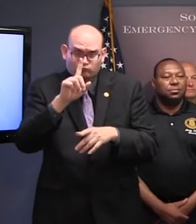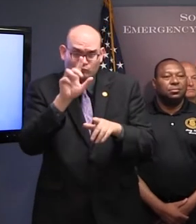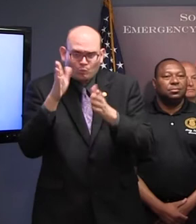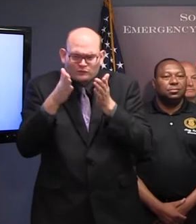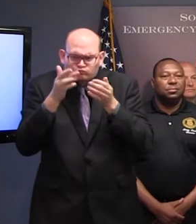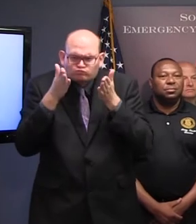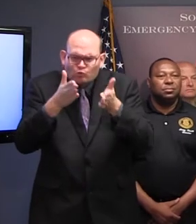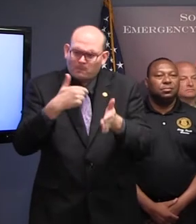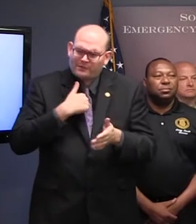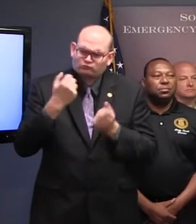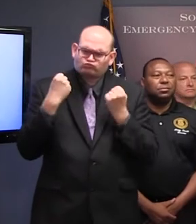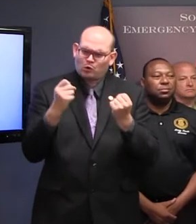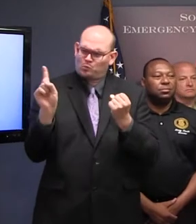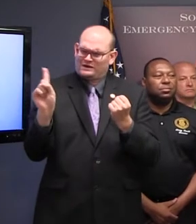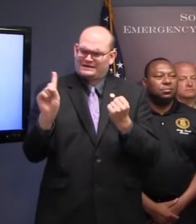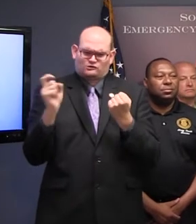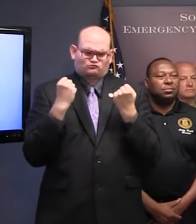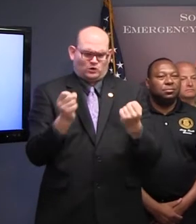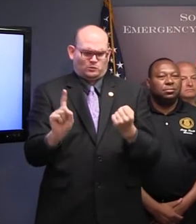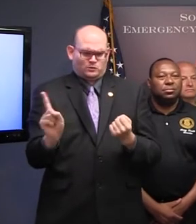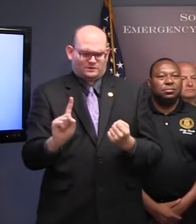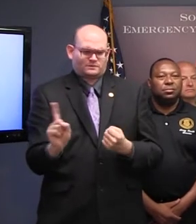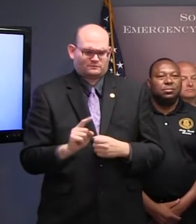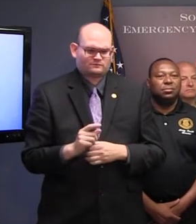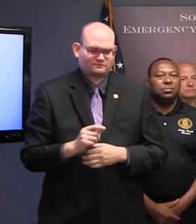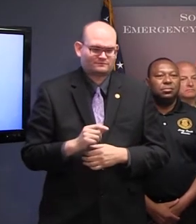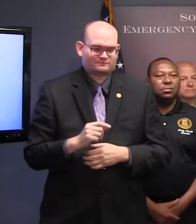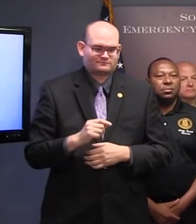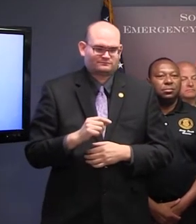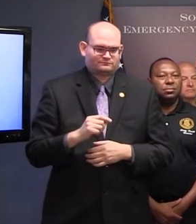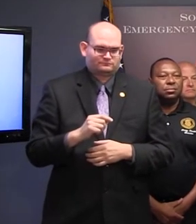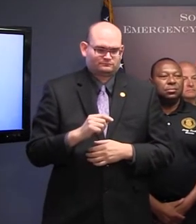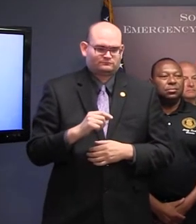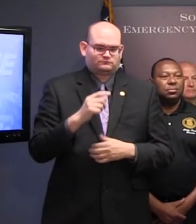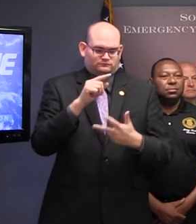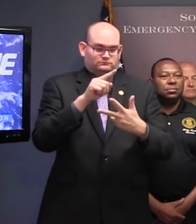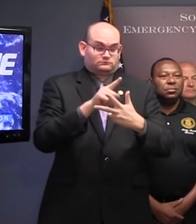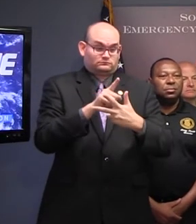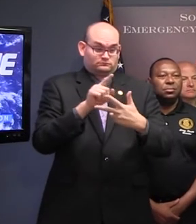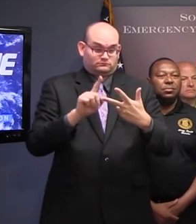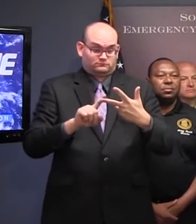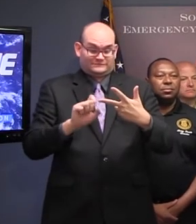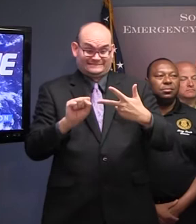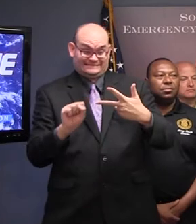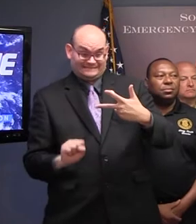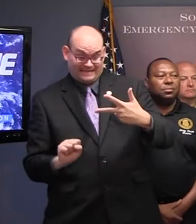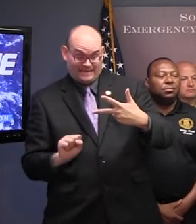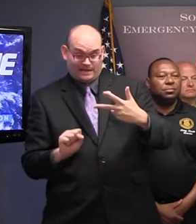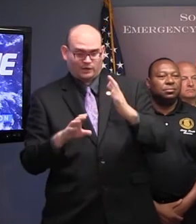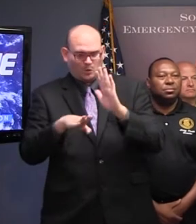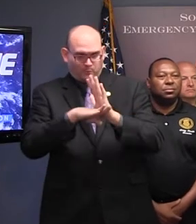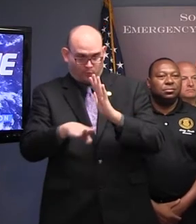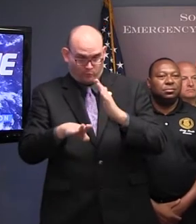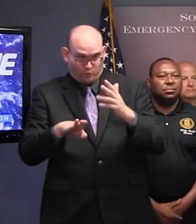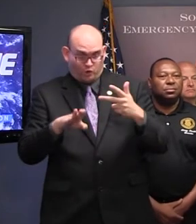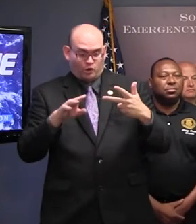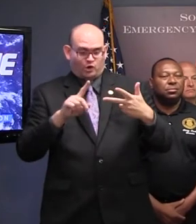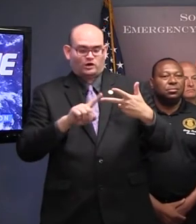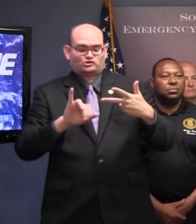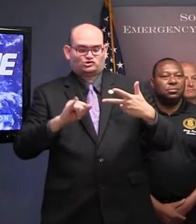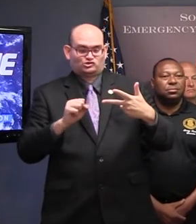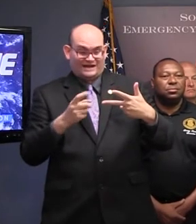into three different regions. The southern region is down around Beaufort and Jasper, and then you get up to the middle region around